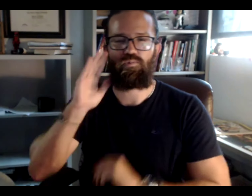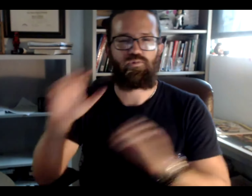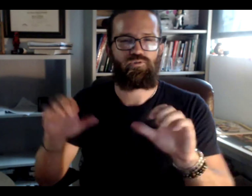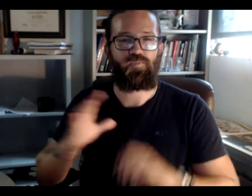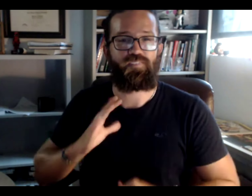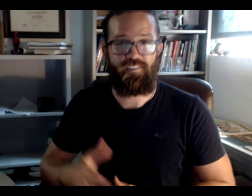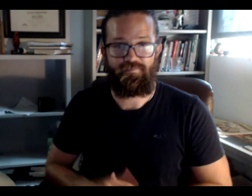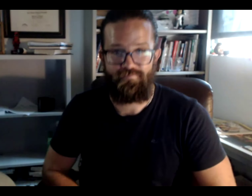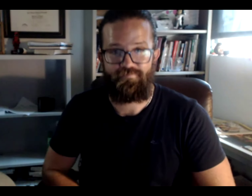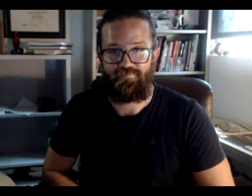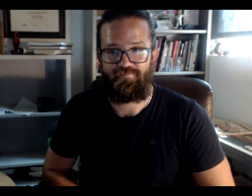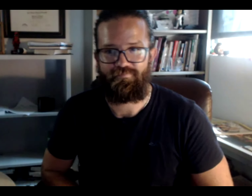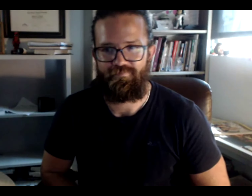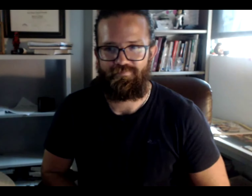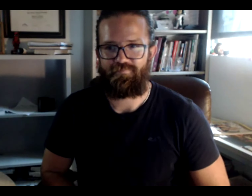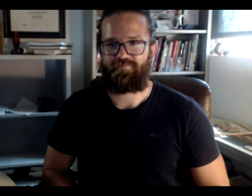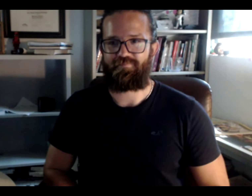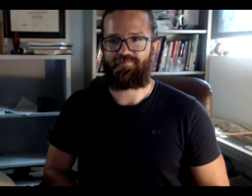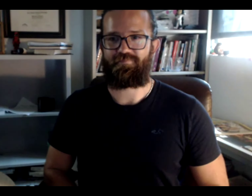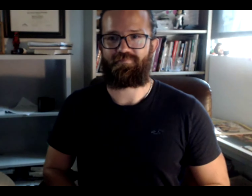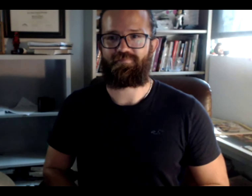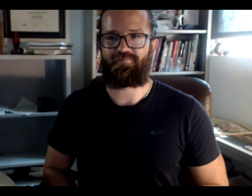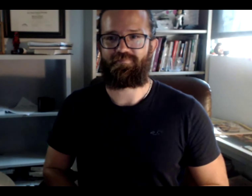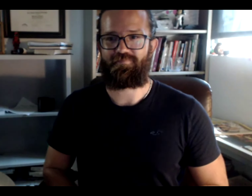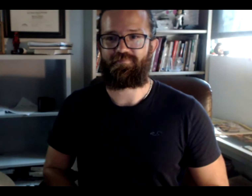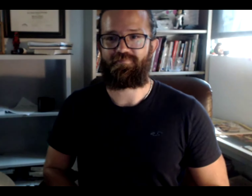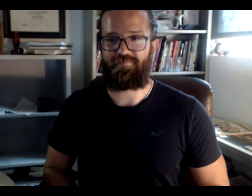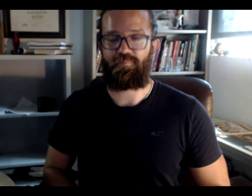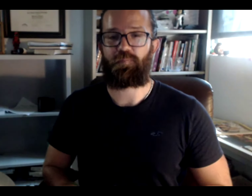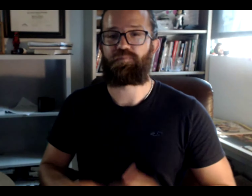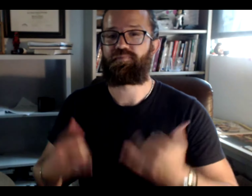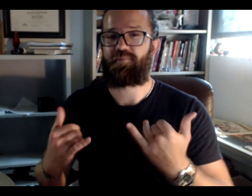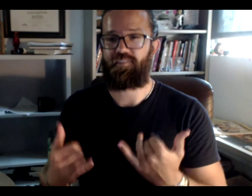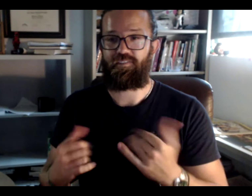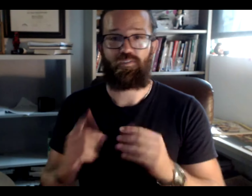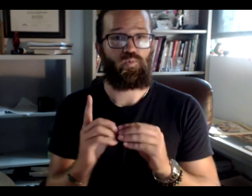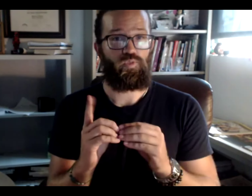And when you, you know, follow the requirements, you're going to do fine.